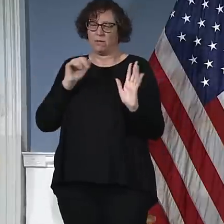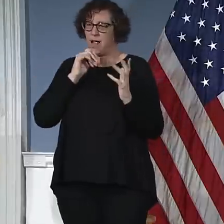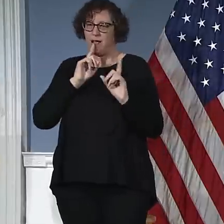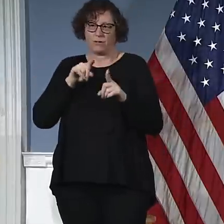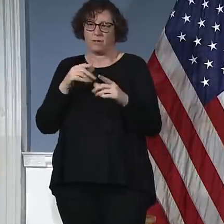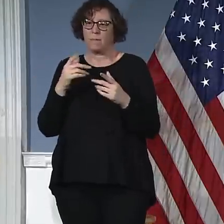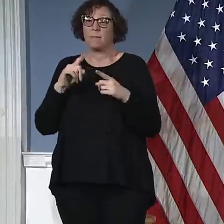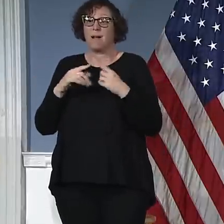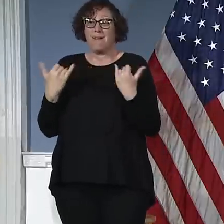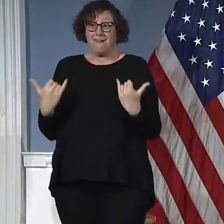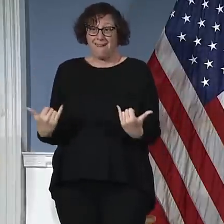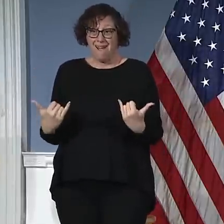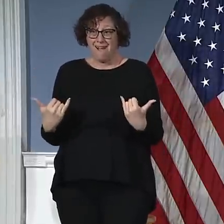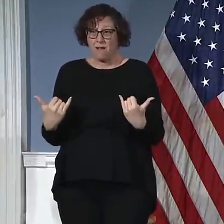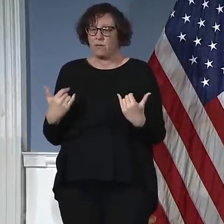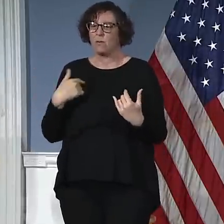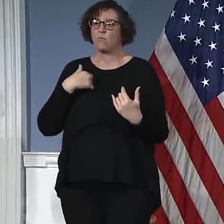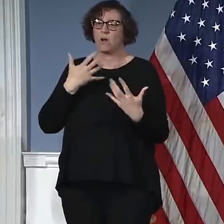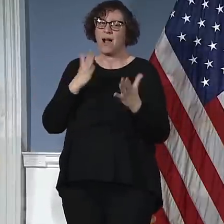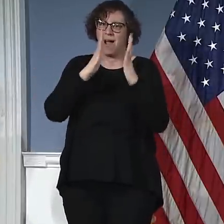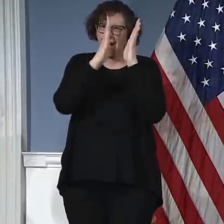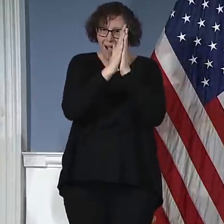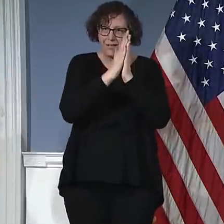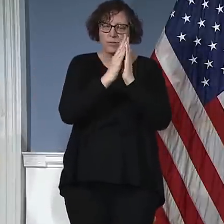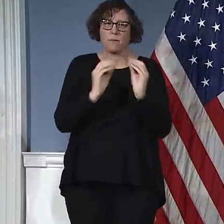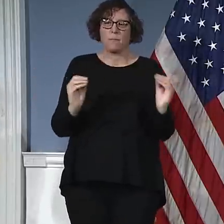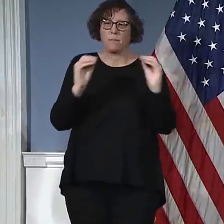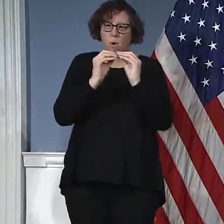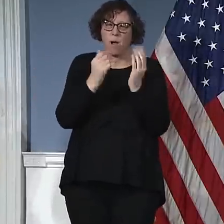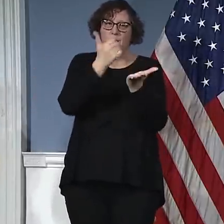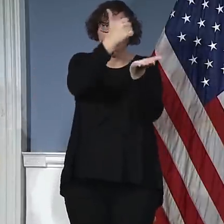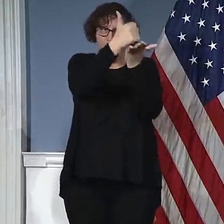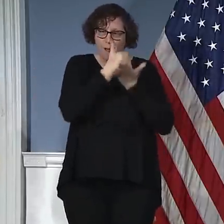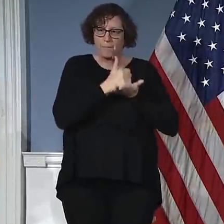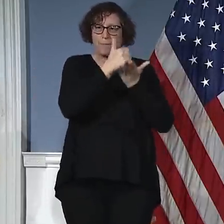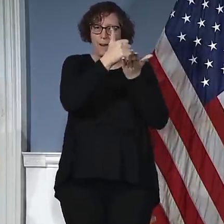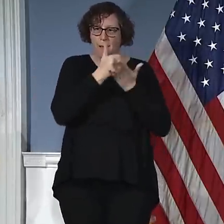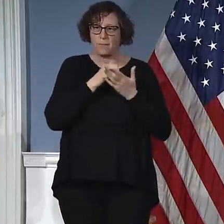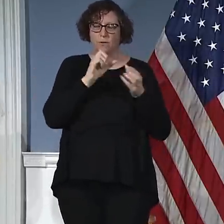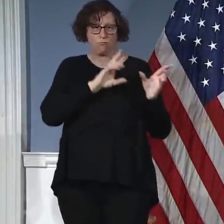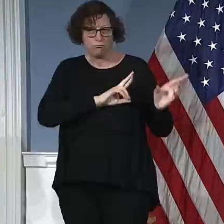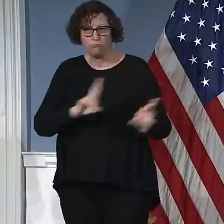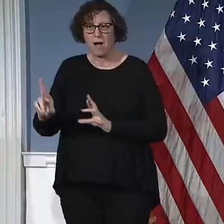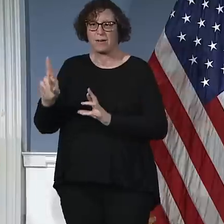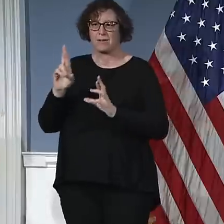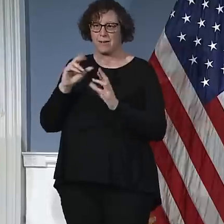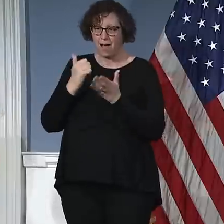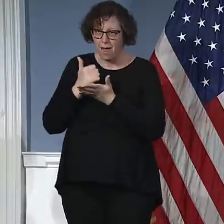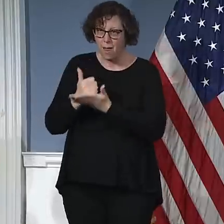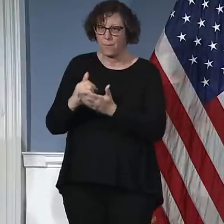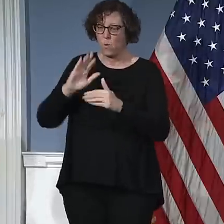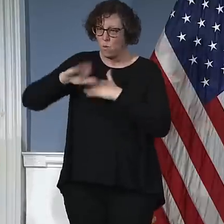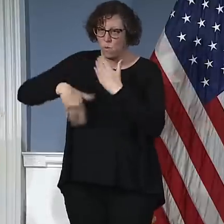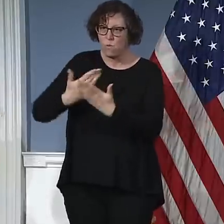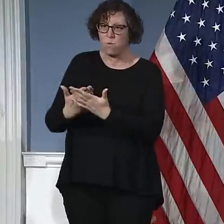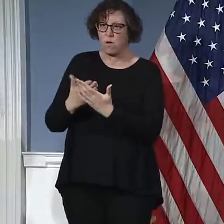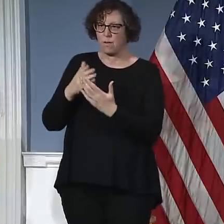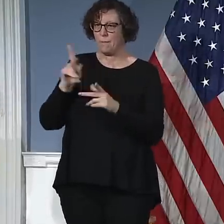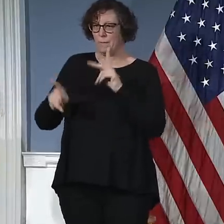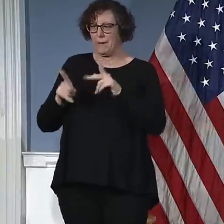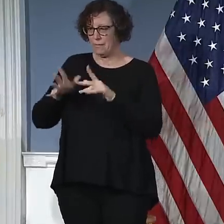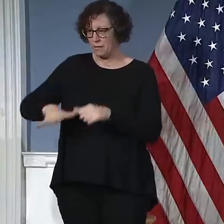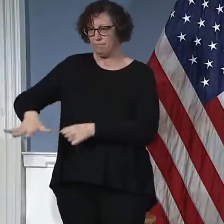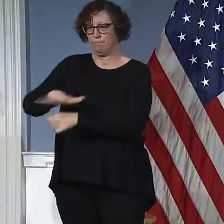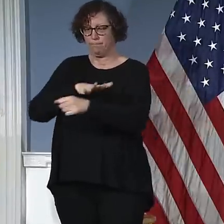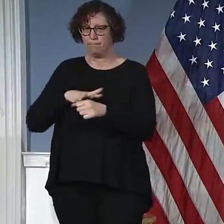fighting to get the help we need, to keep innovating, to have the space, to have everything we need ready. And if we ever feel